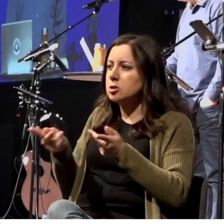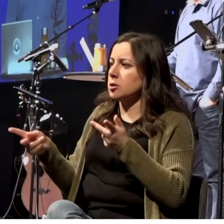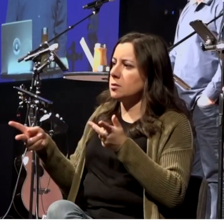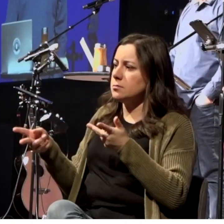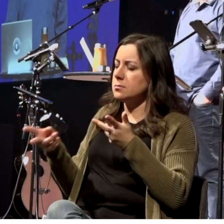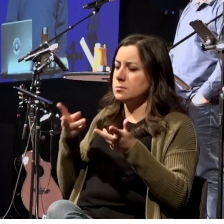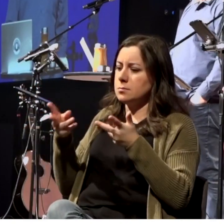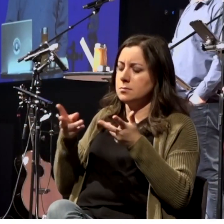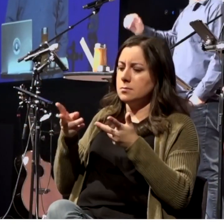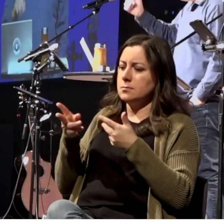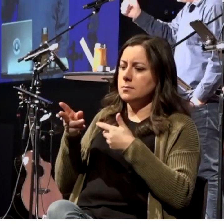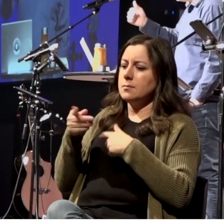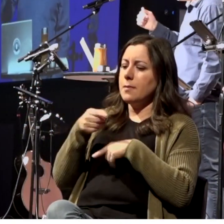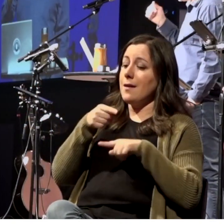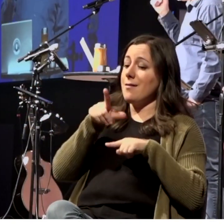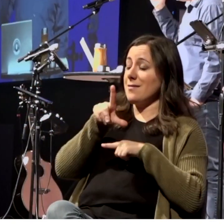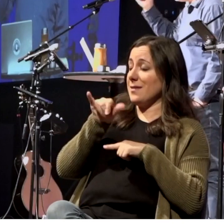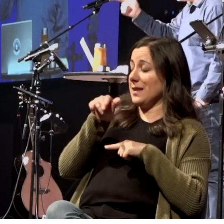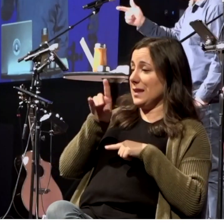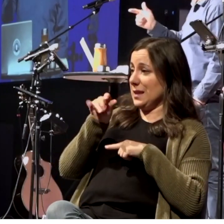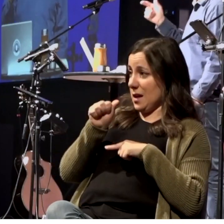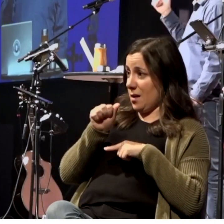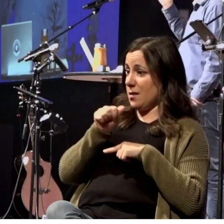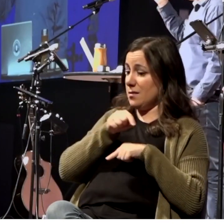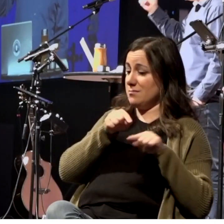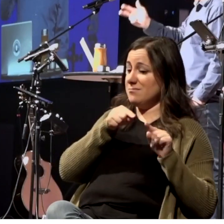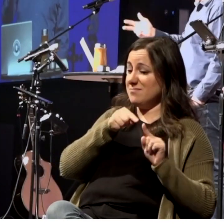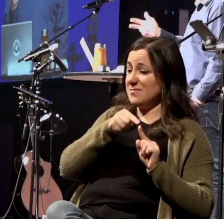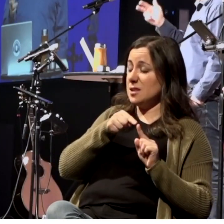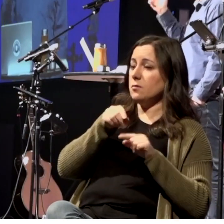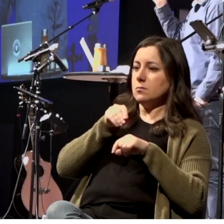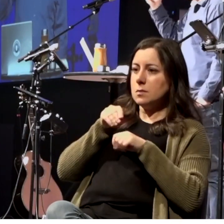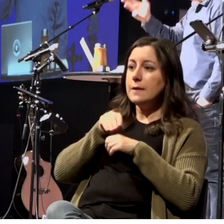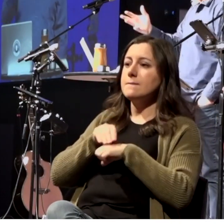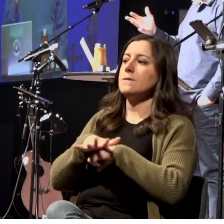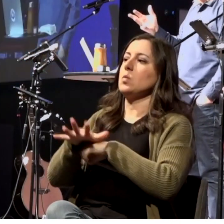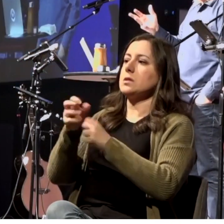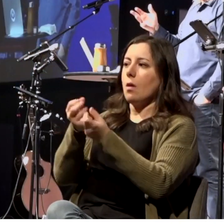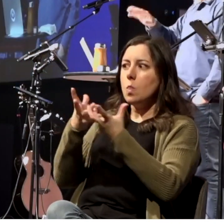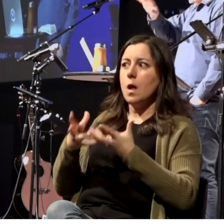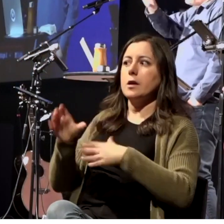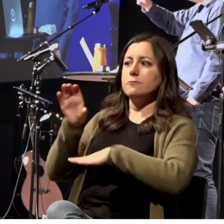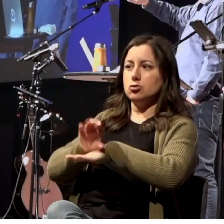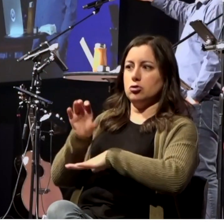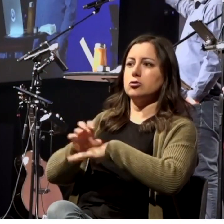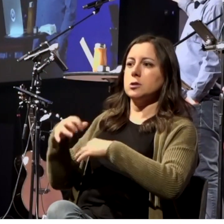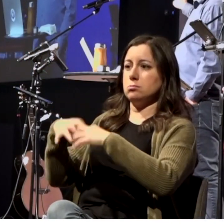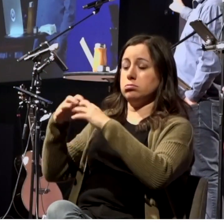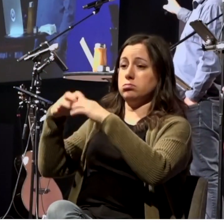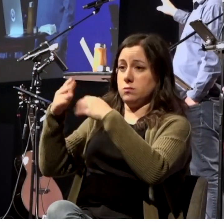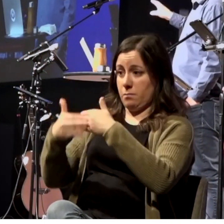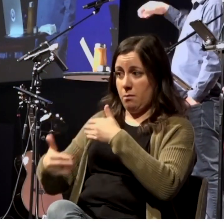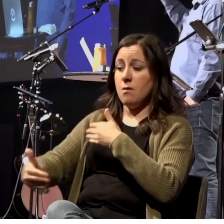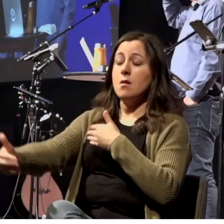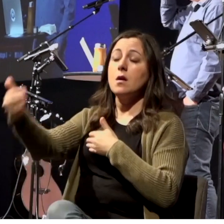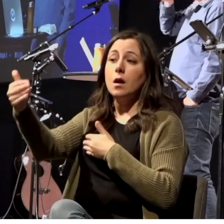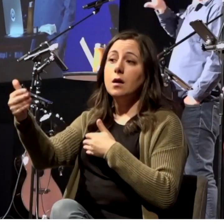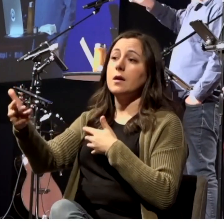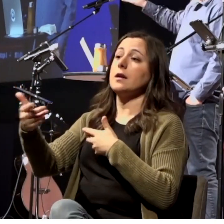churches in Philippi, in Thessalonica, in Corinth, in Ephesus, and many, many more places within the